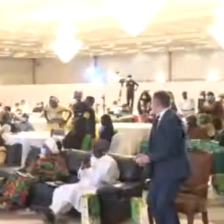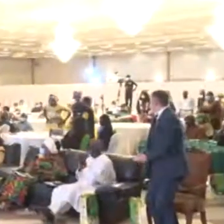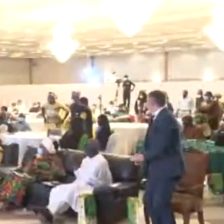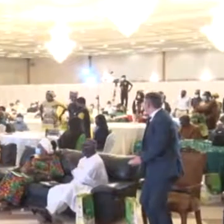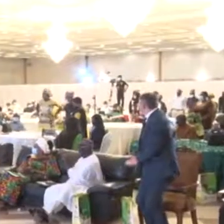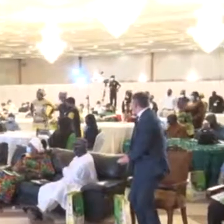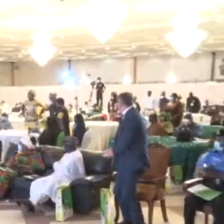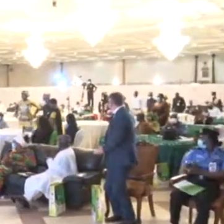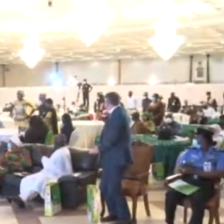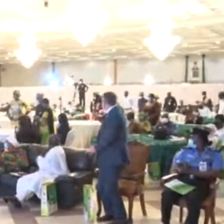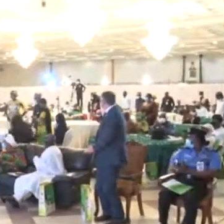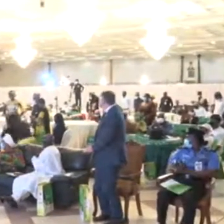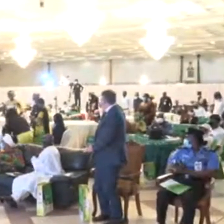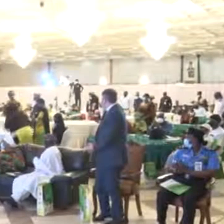Abuja.